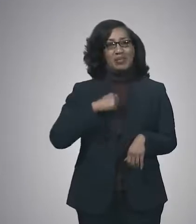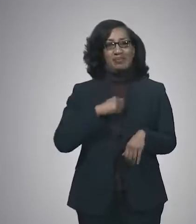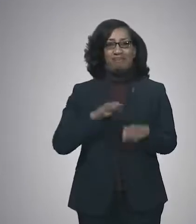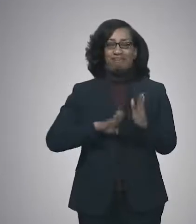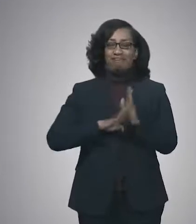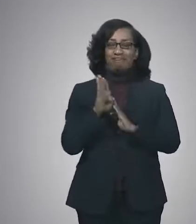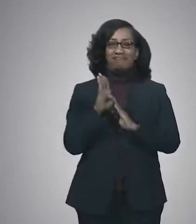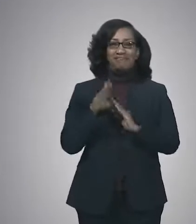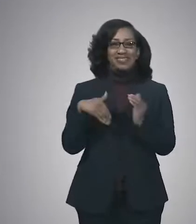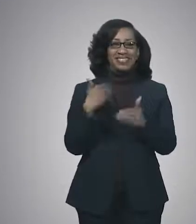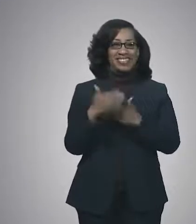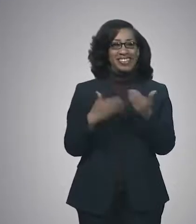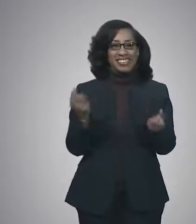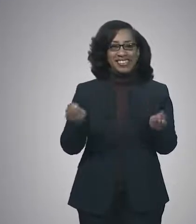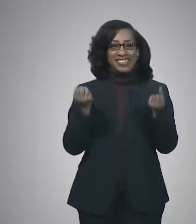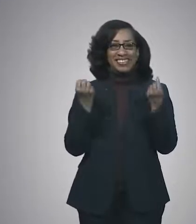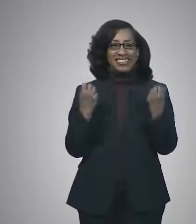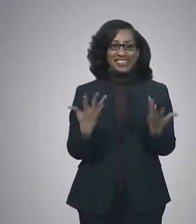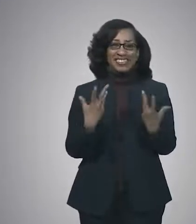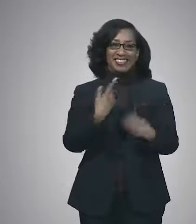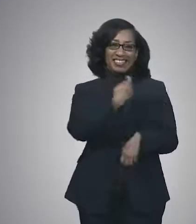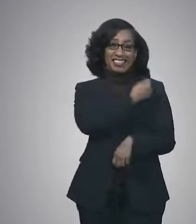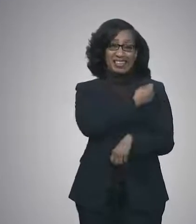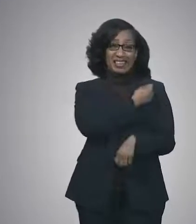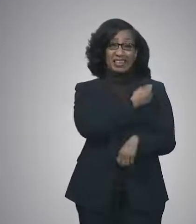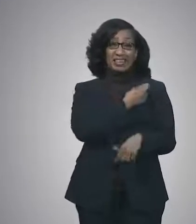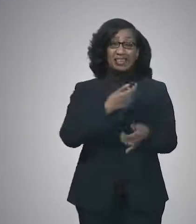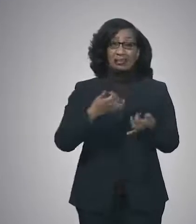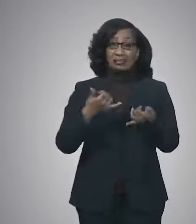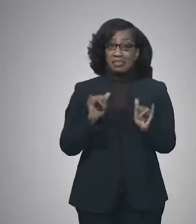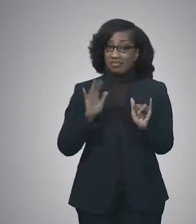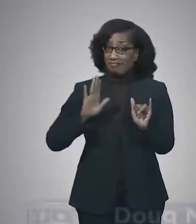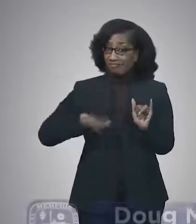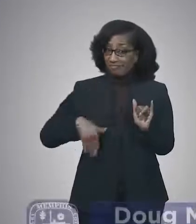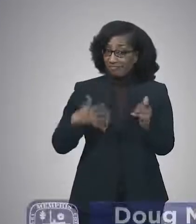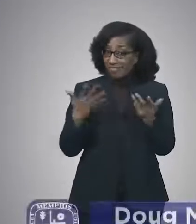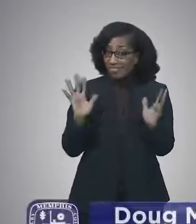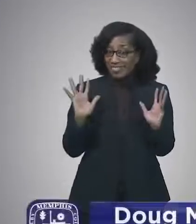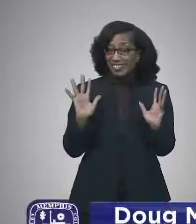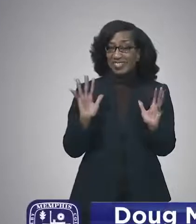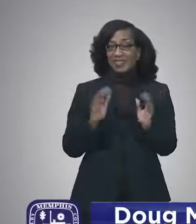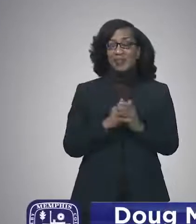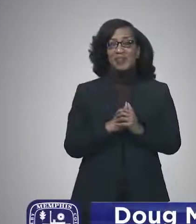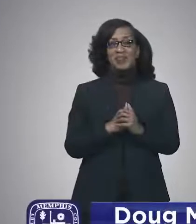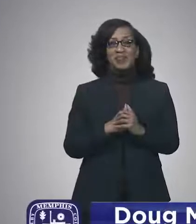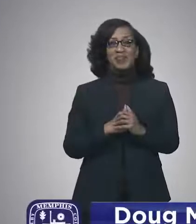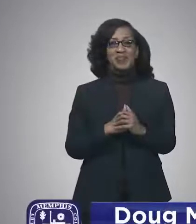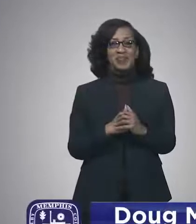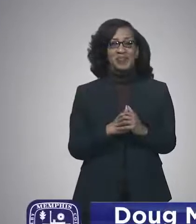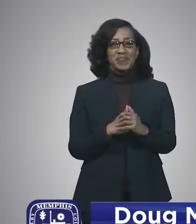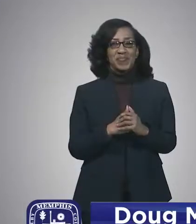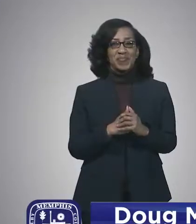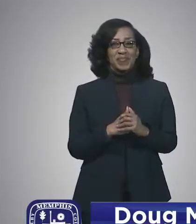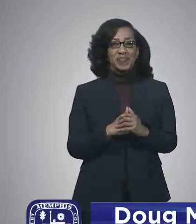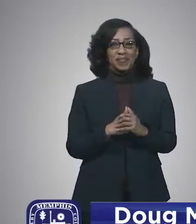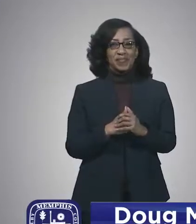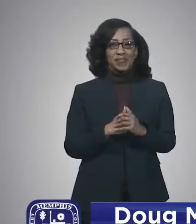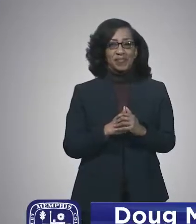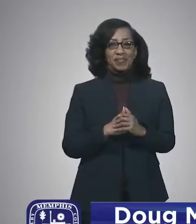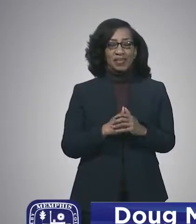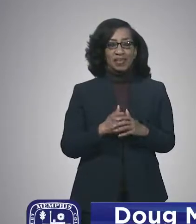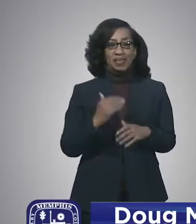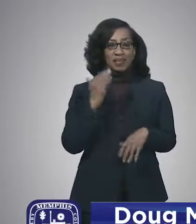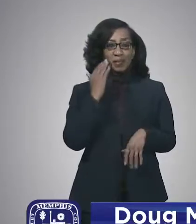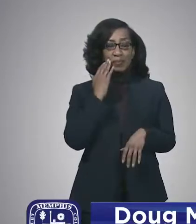That's a lot of vaccinations, but we do have some more work to do. Um, uh, you know, and I know that